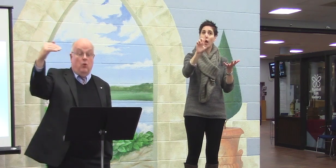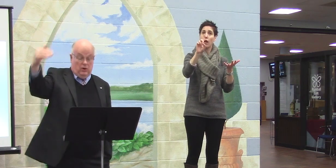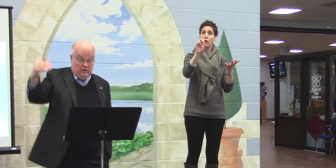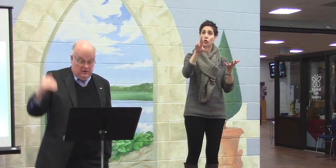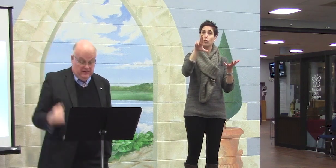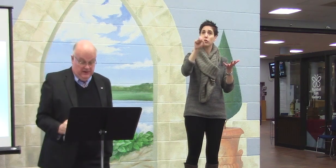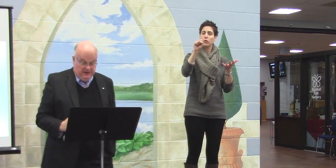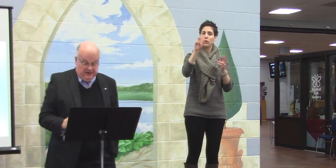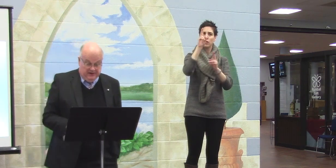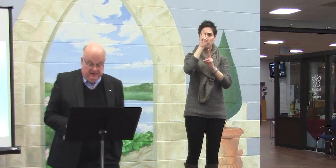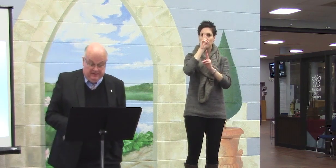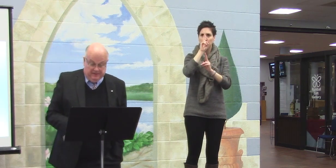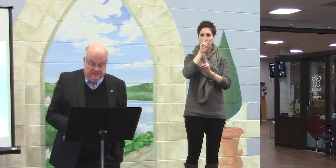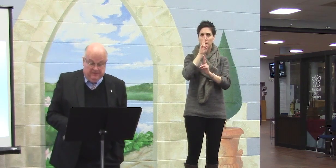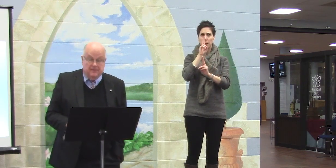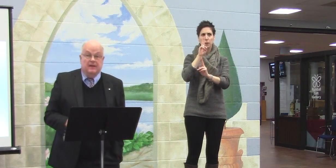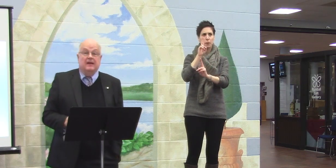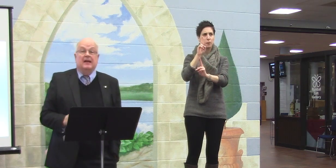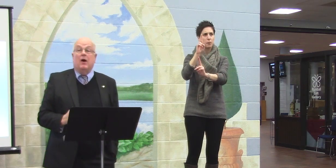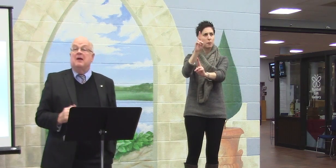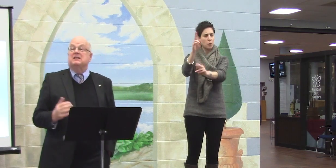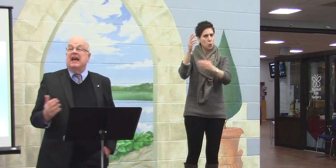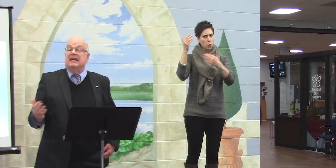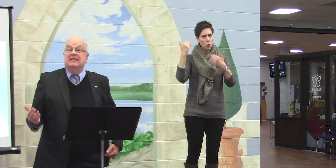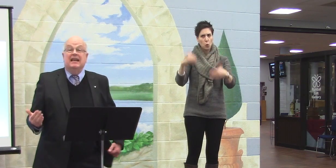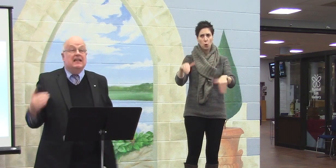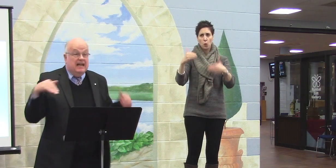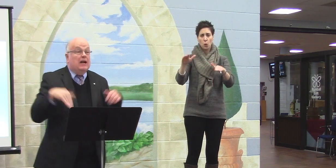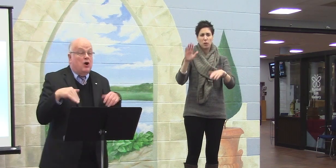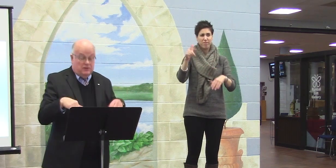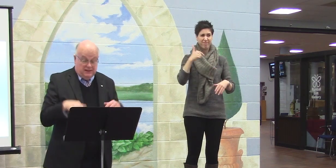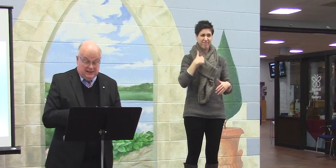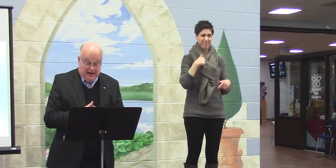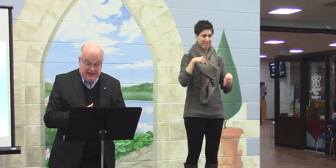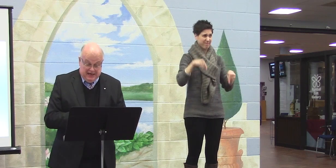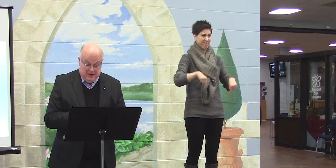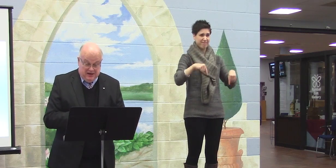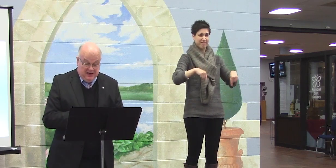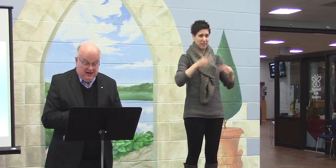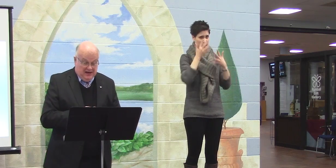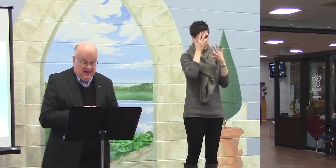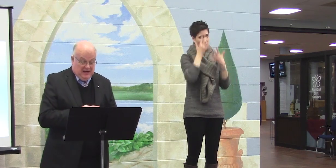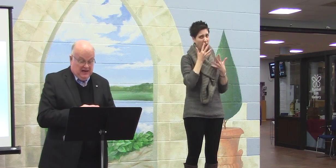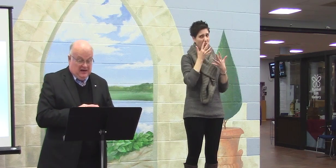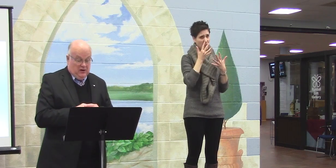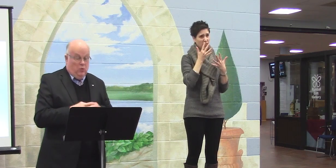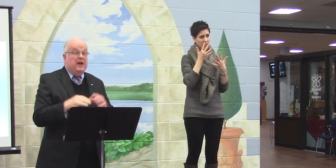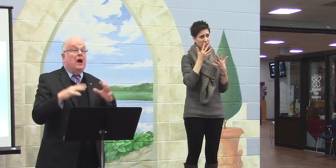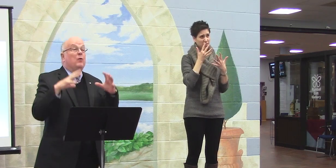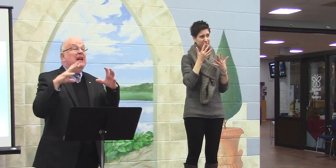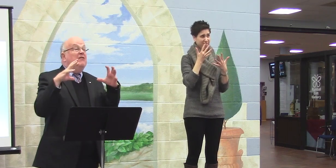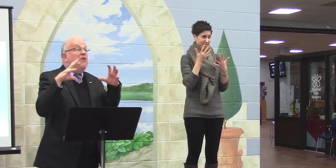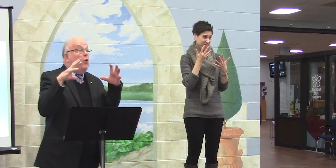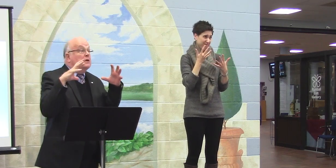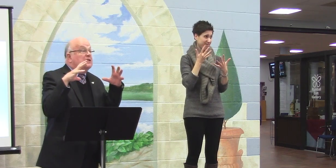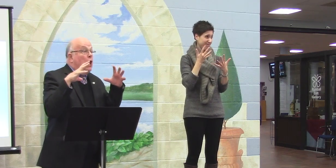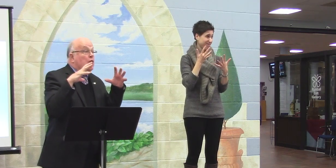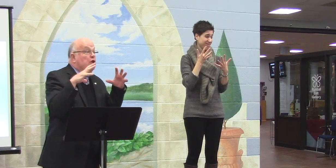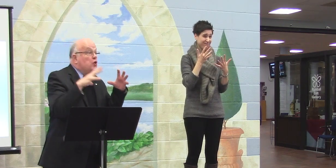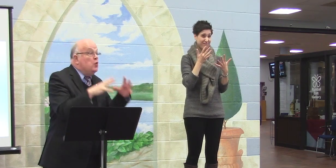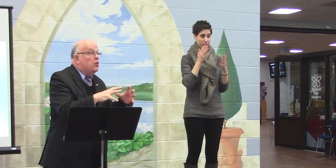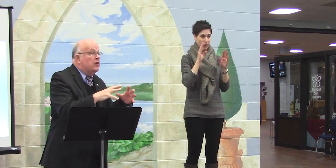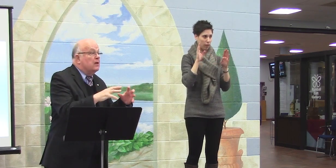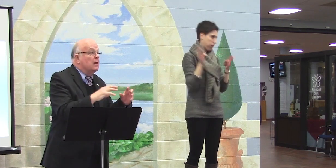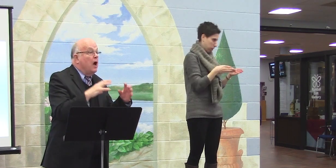who are older. Now, I'm sad to say that in our society, we are really focused